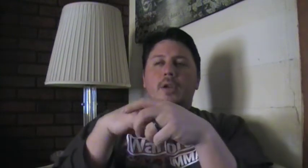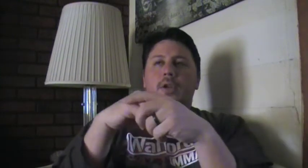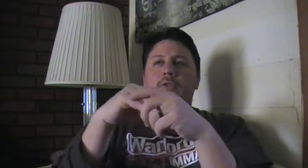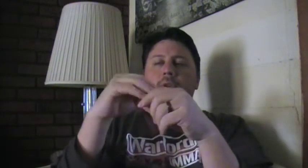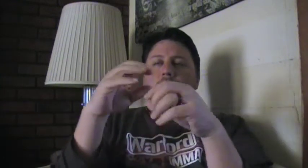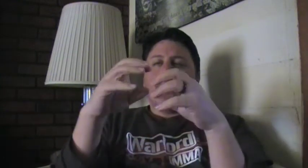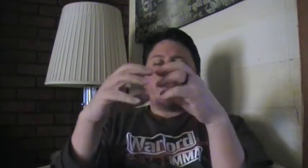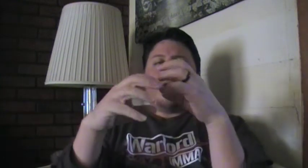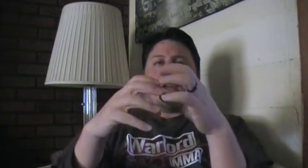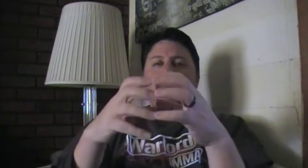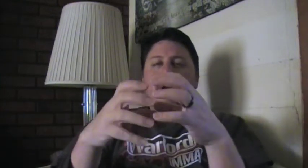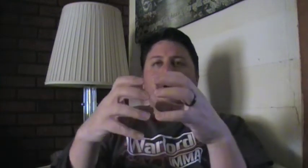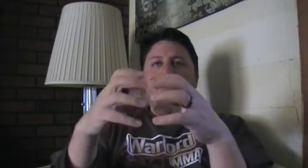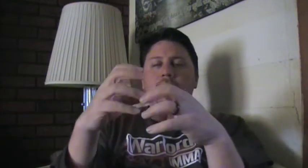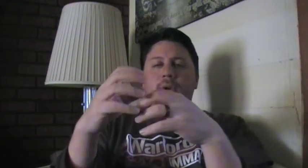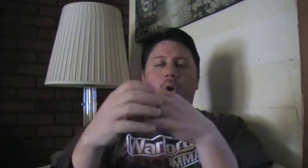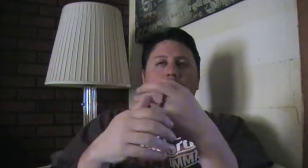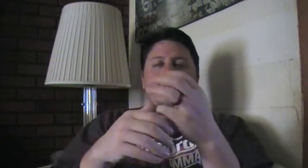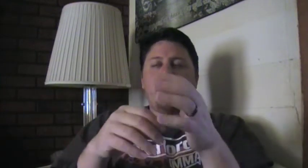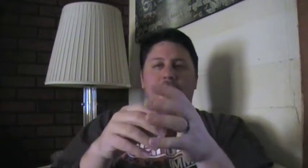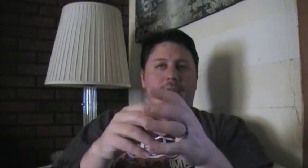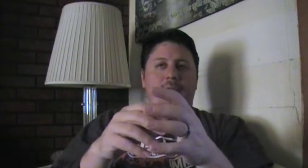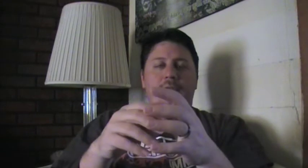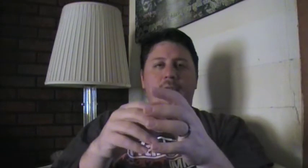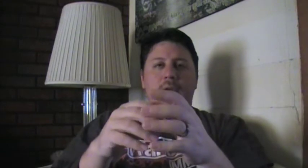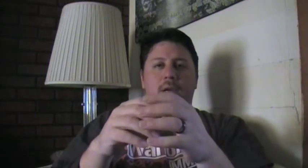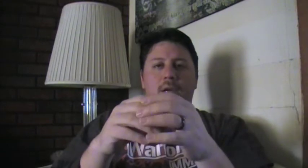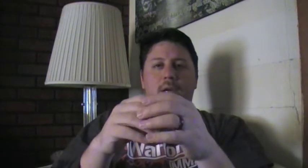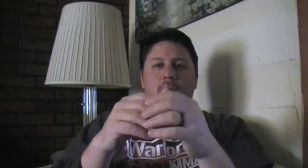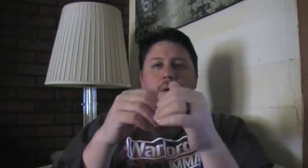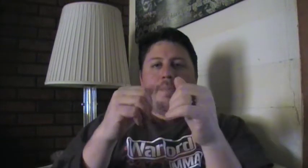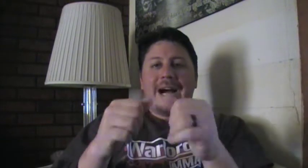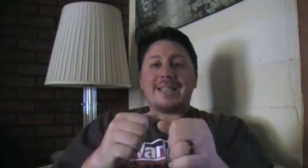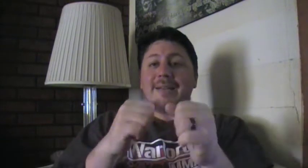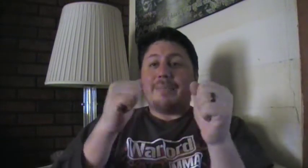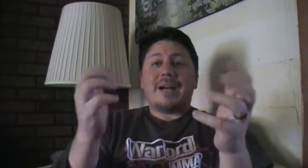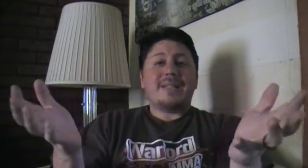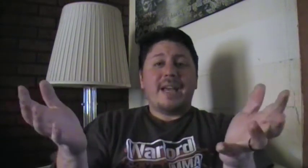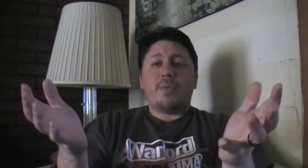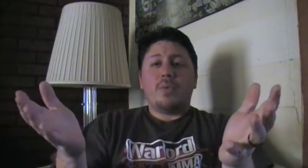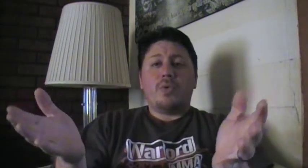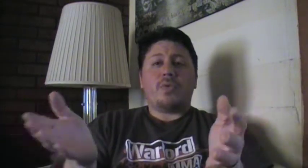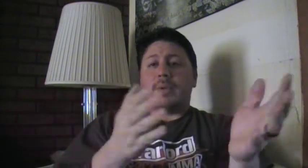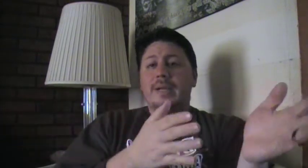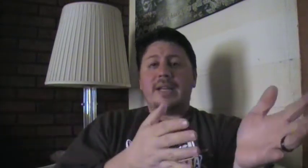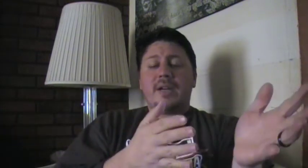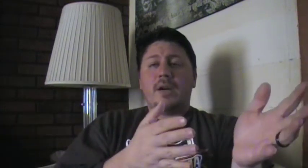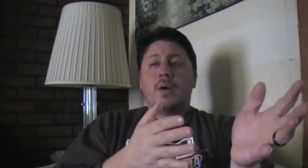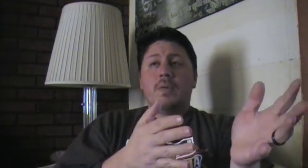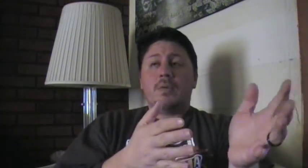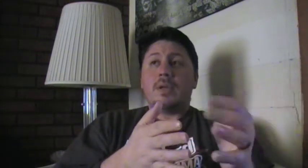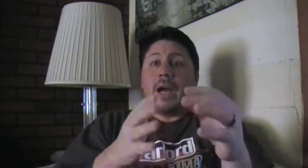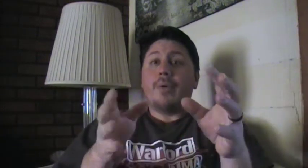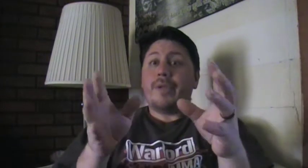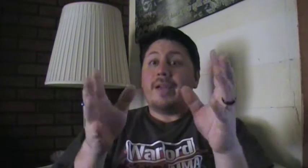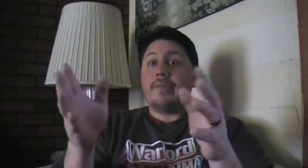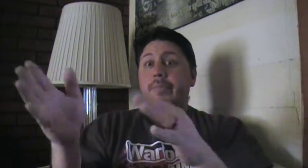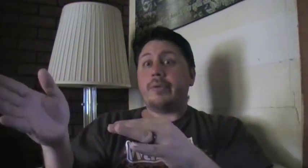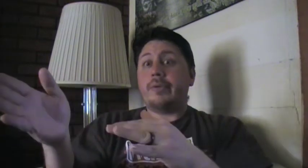So we're talking about doing all these things. You know, boxing. Boxing had rules from the get-go. Now, they have improved